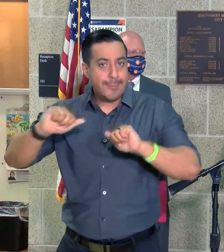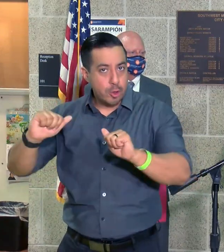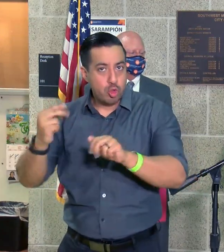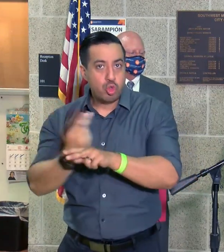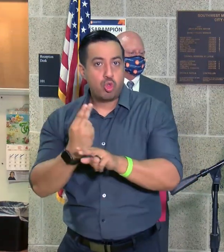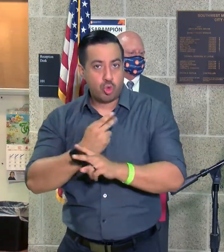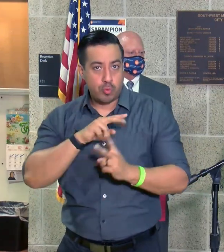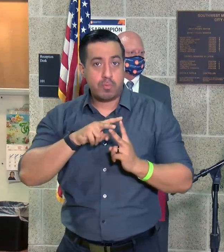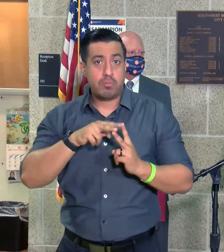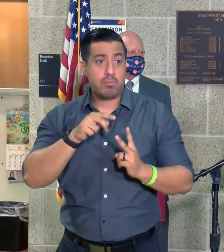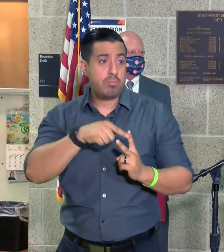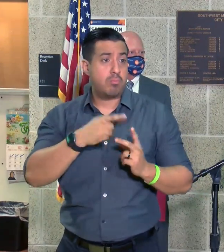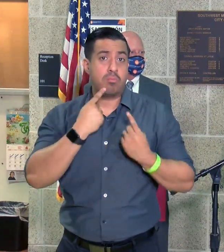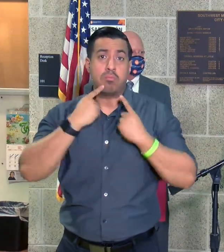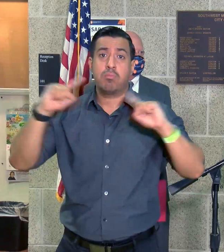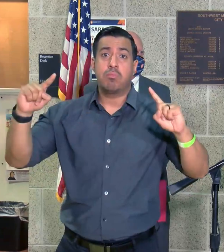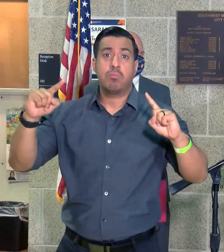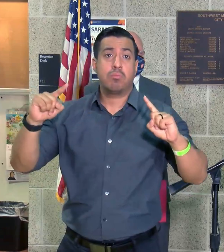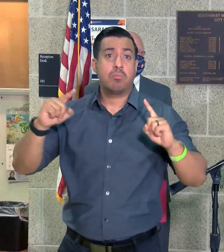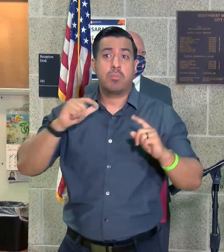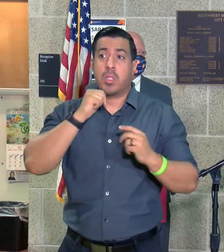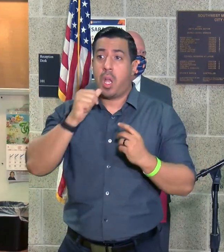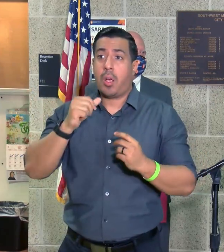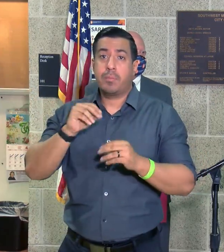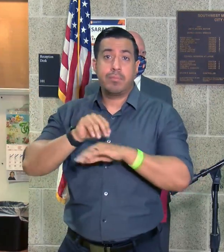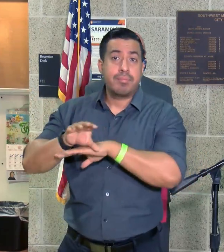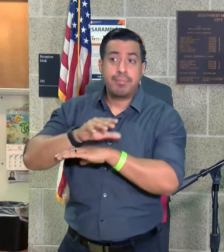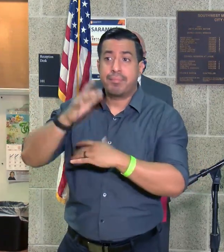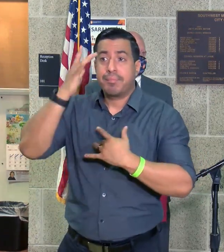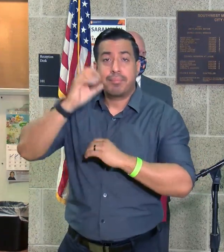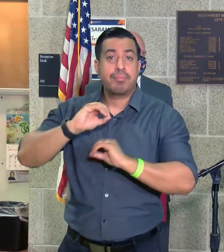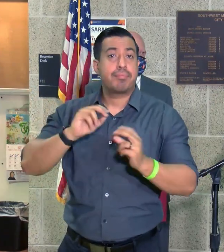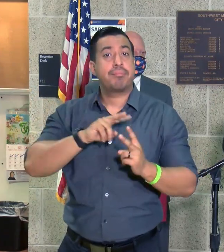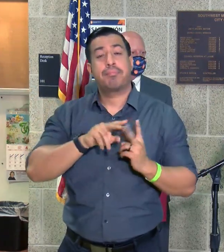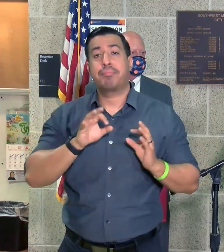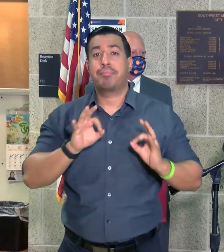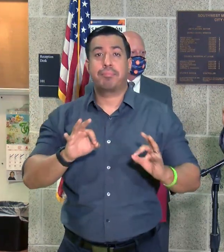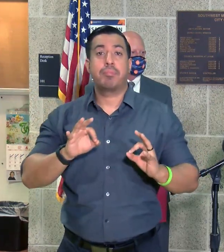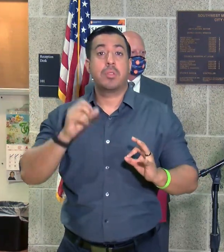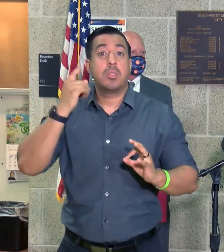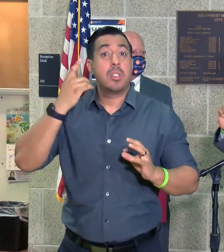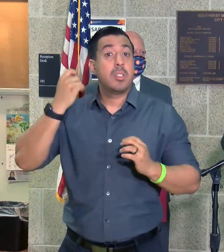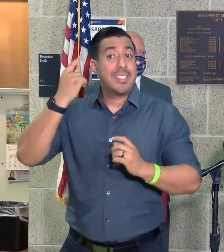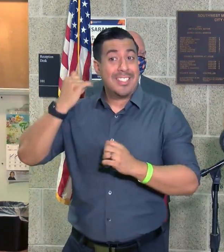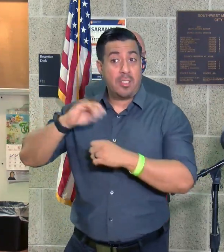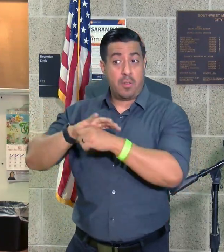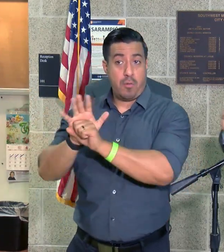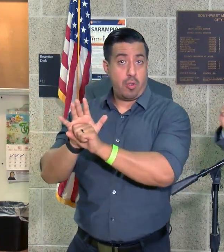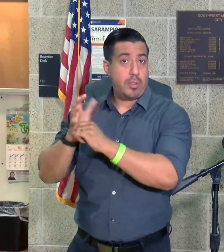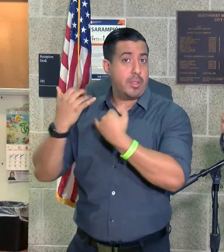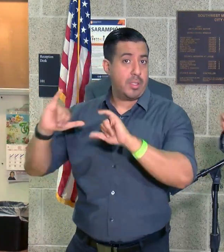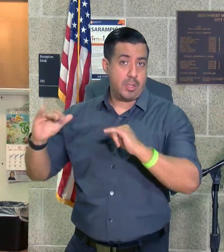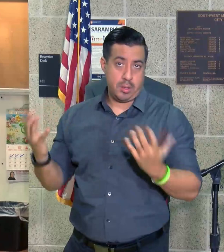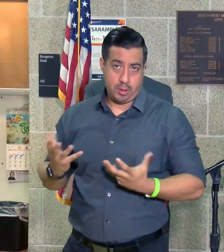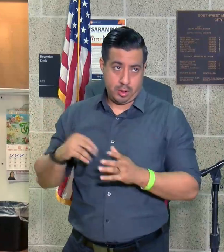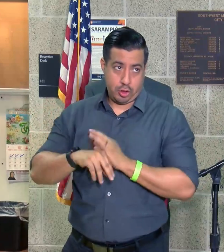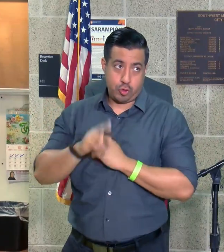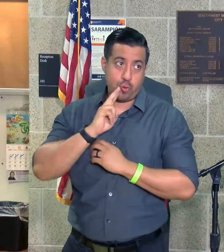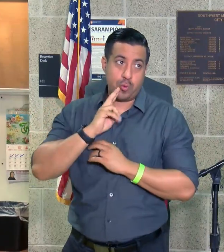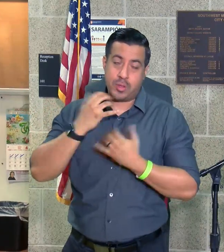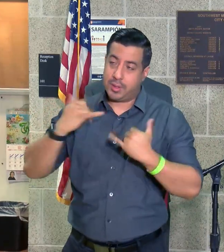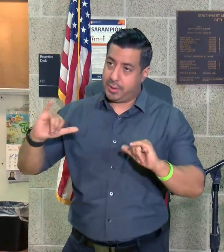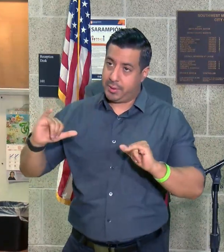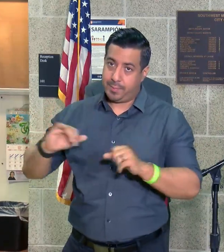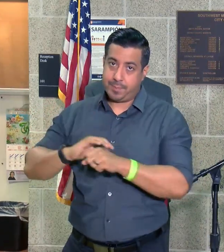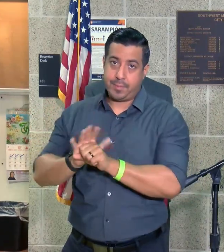and they work and they are effective. And then bear in mind that the variants are still very much present here in the city of Houston